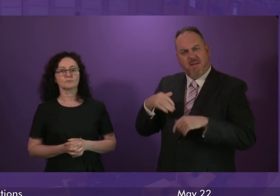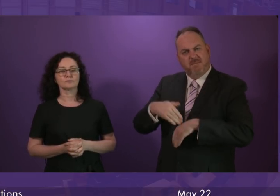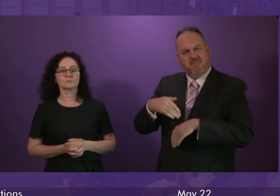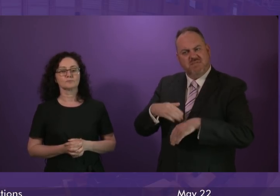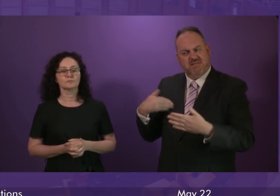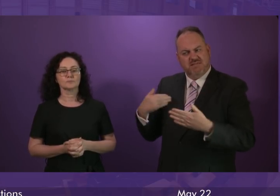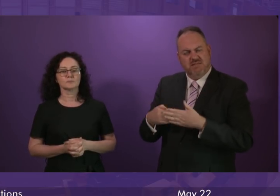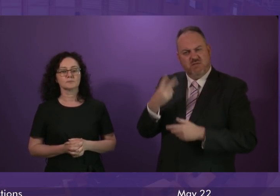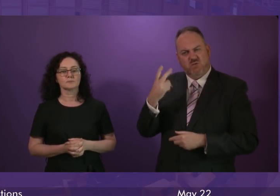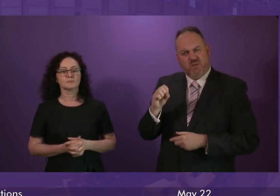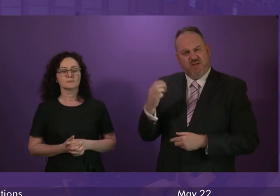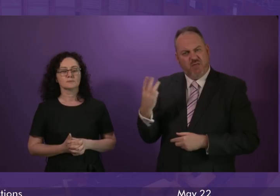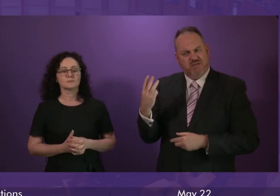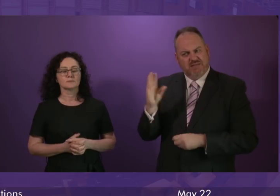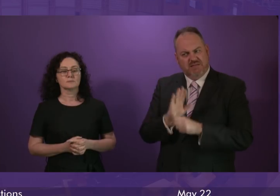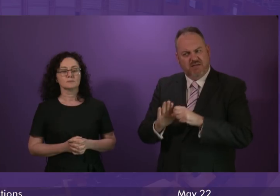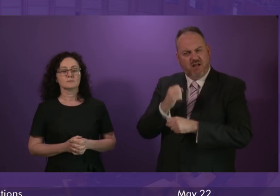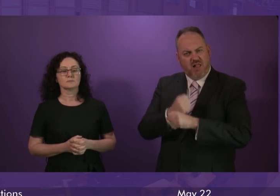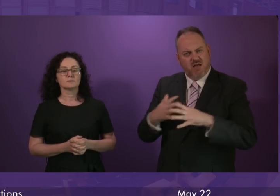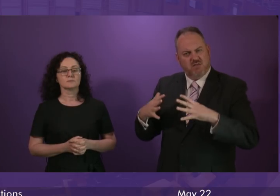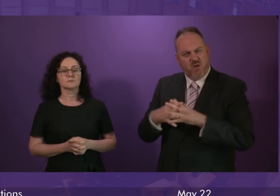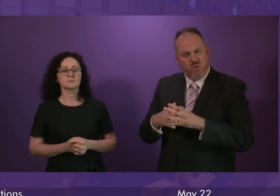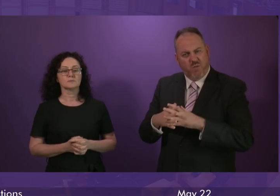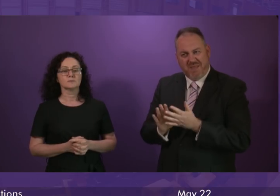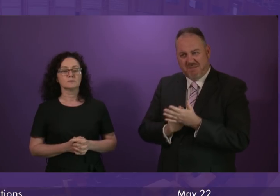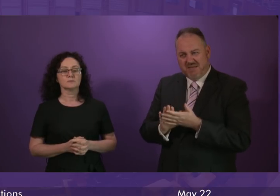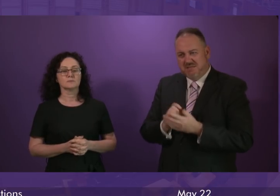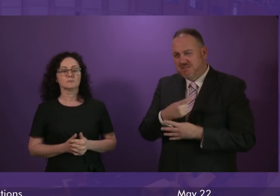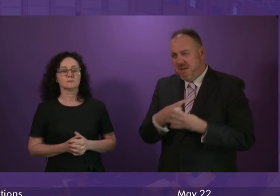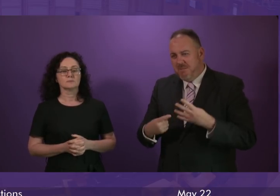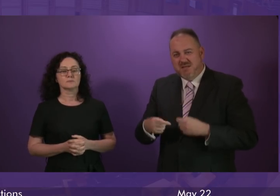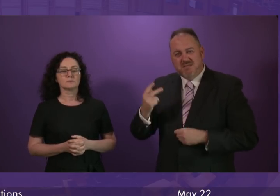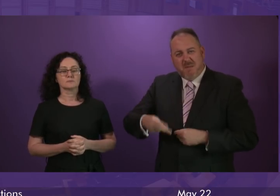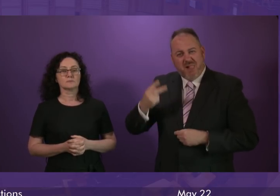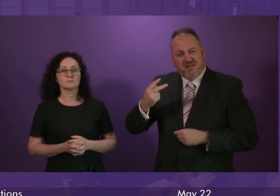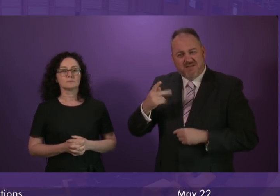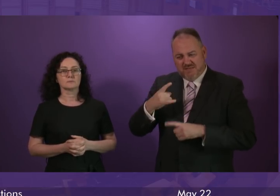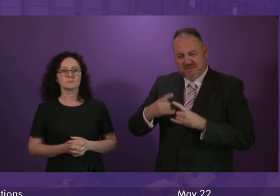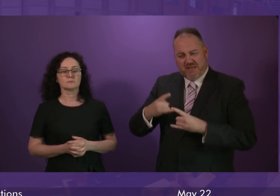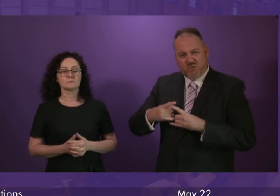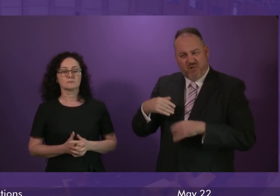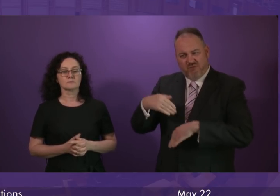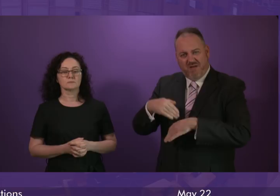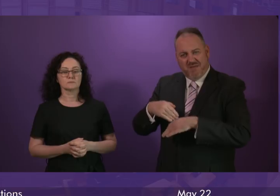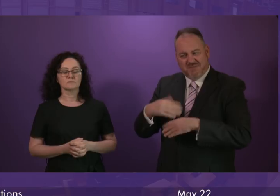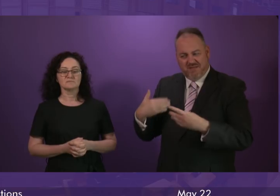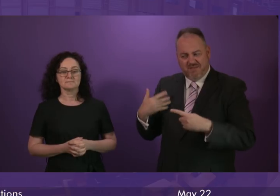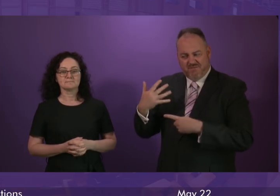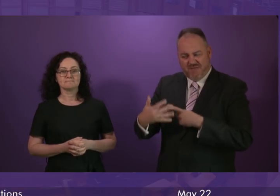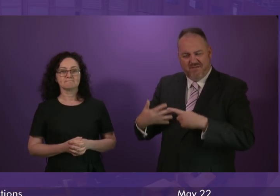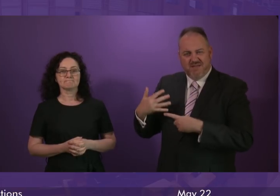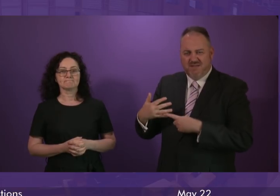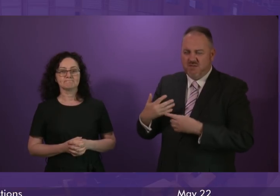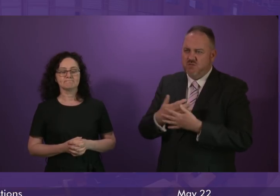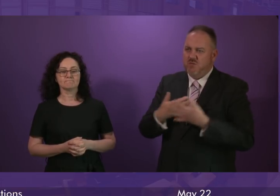2013 and indeed that in some areas this has meant a doubling of sexual offences in five years with all the suffering that